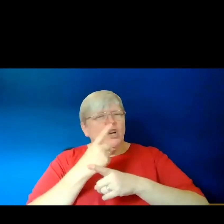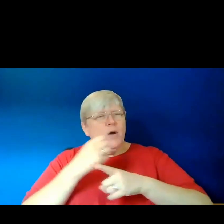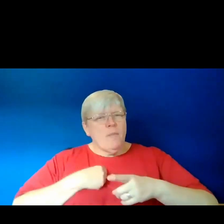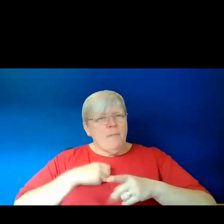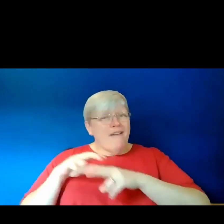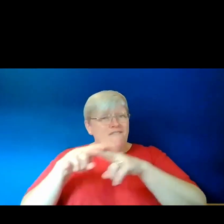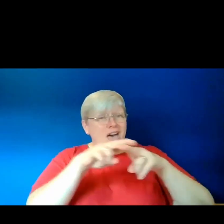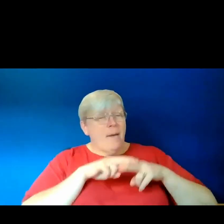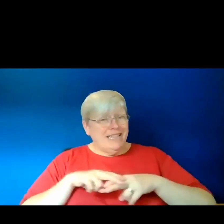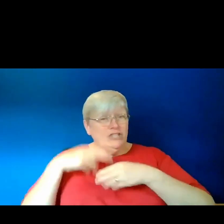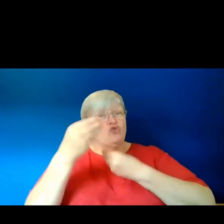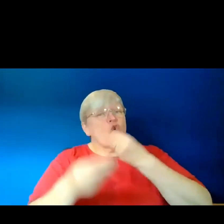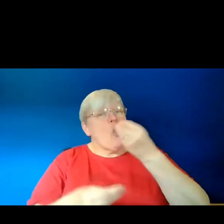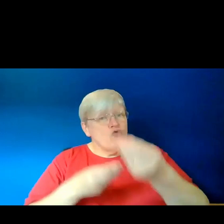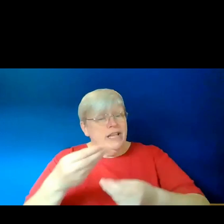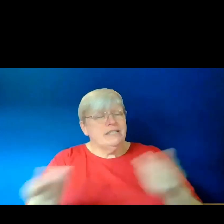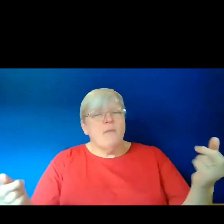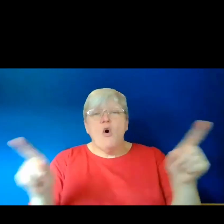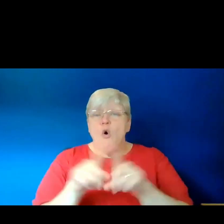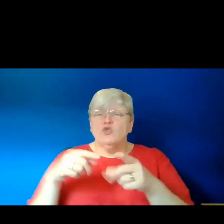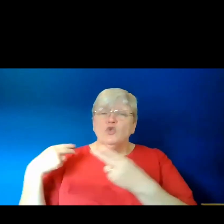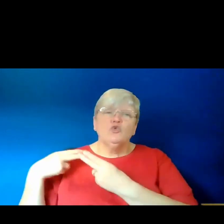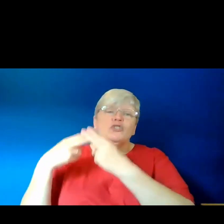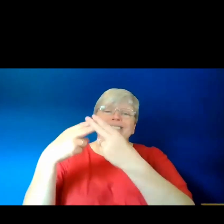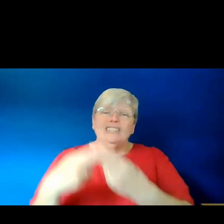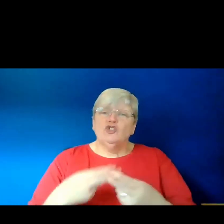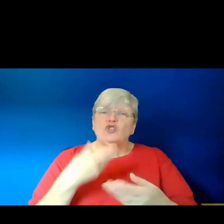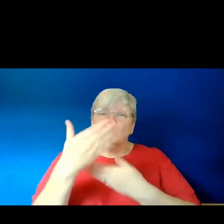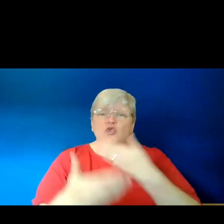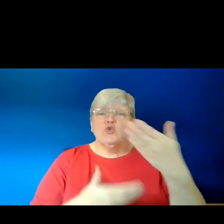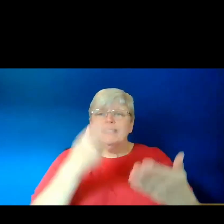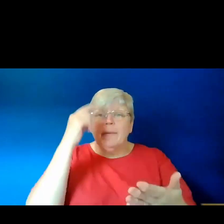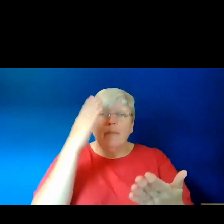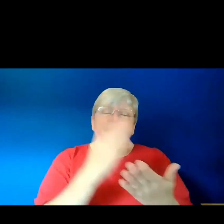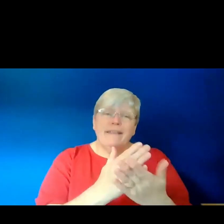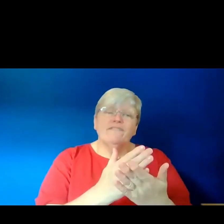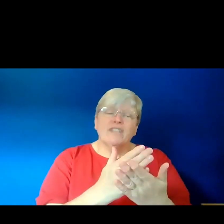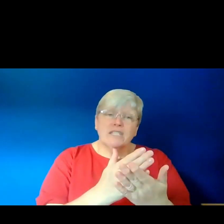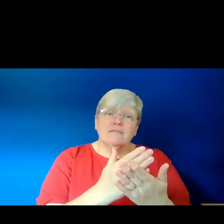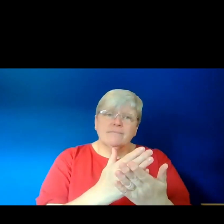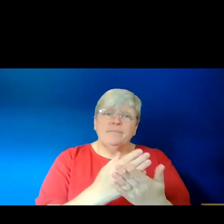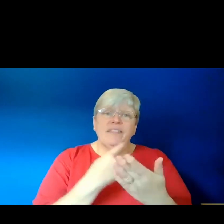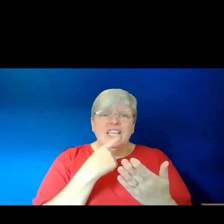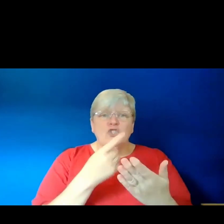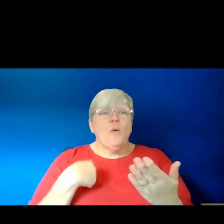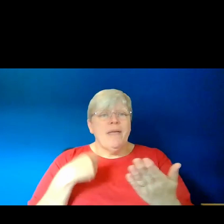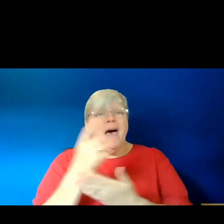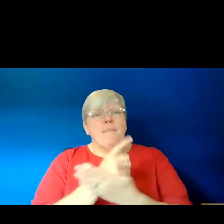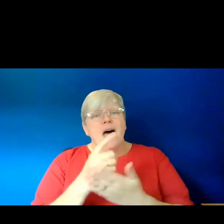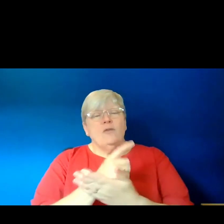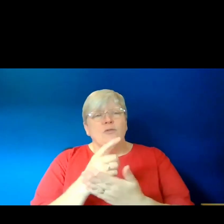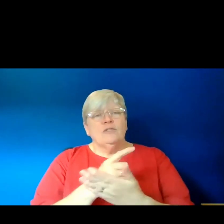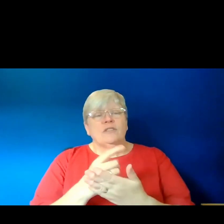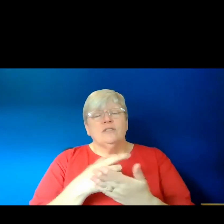stories, but also the traditional stories and beliefs that they've told me about. So